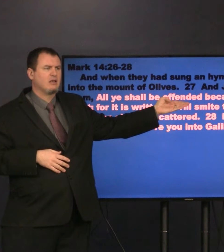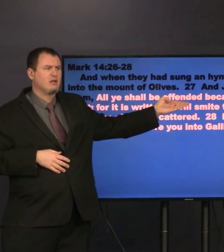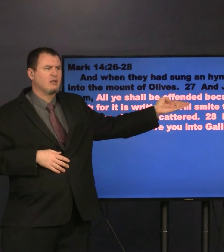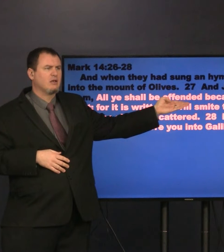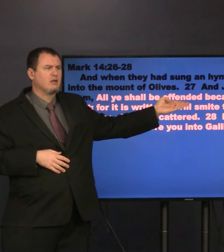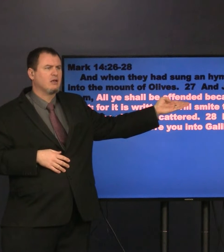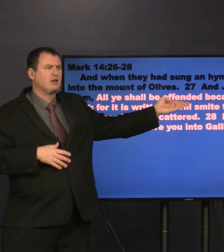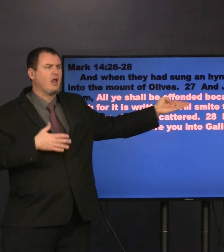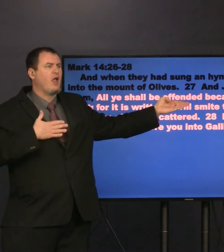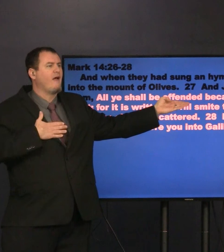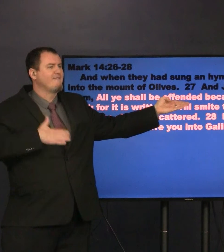Offended. does this mean?